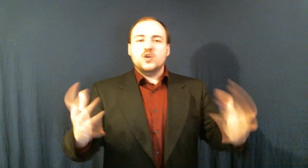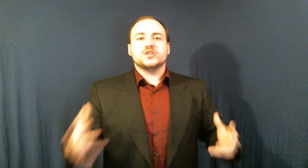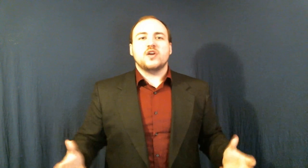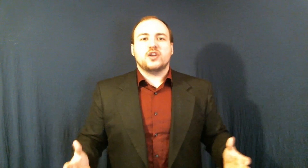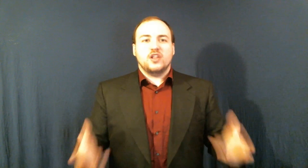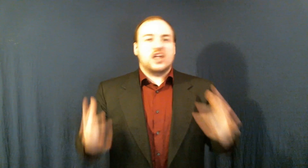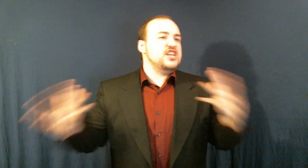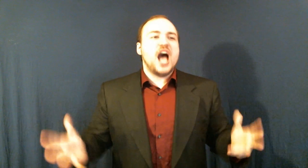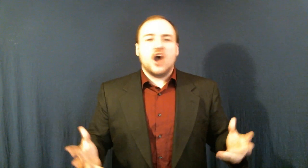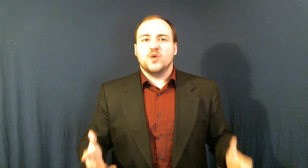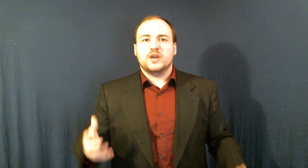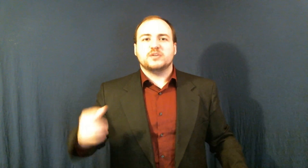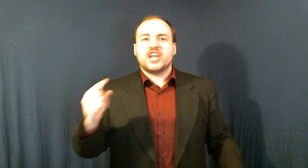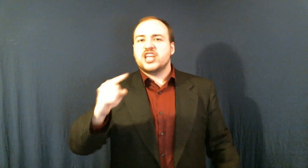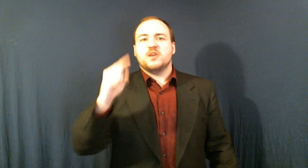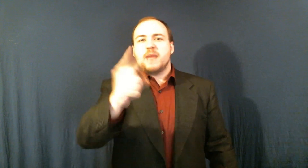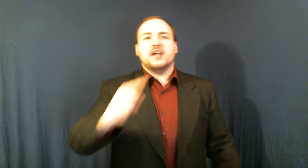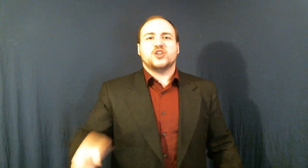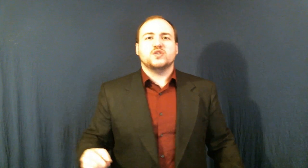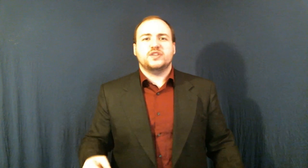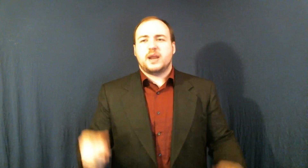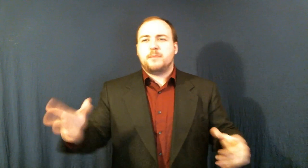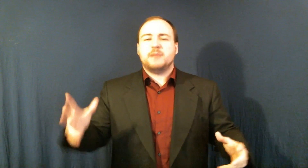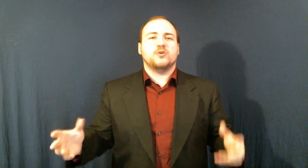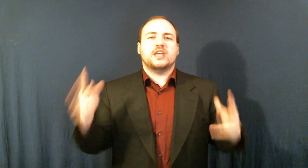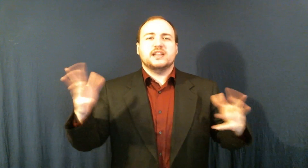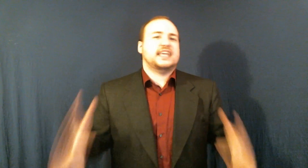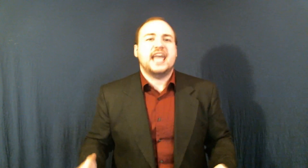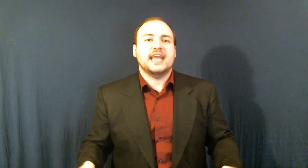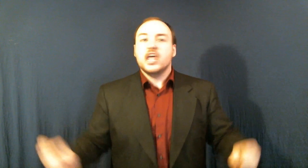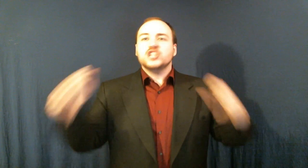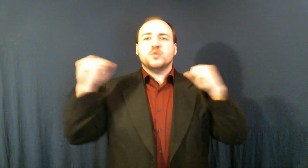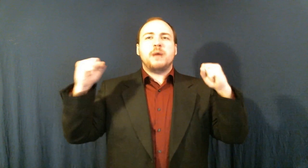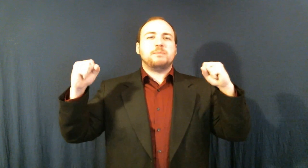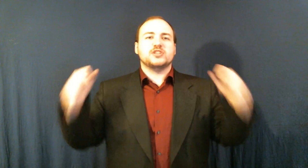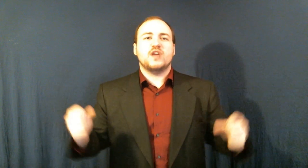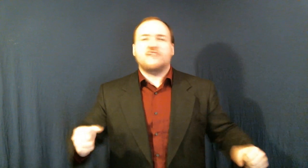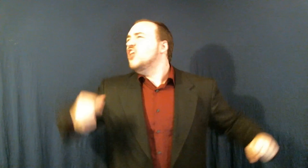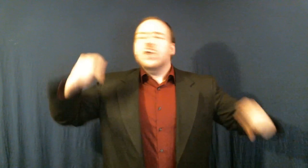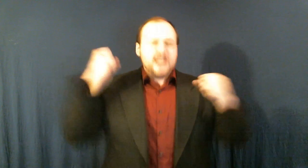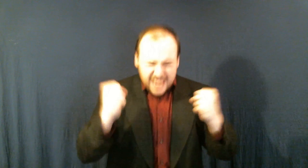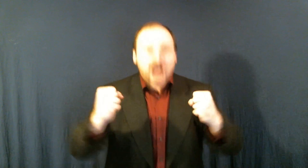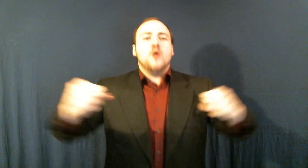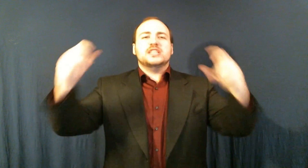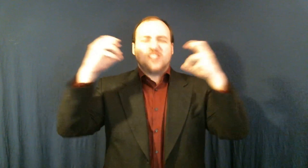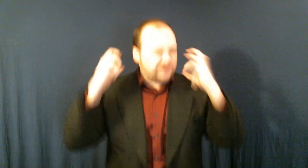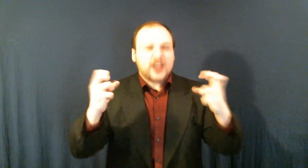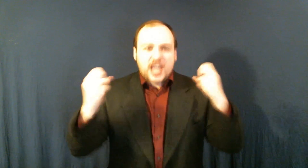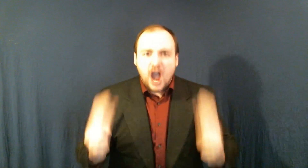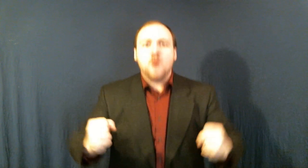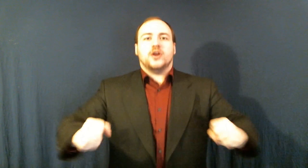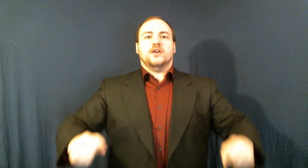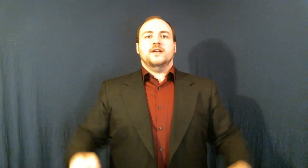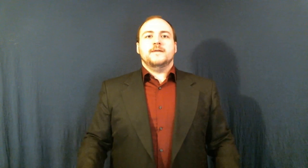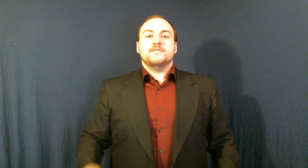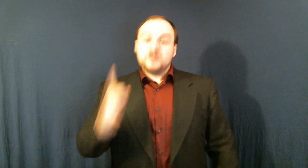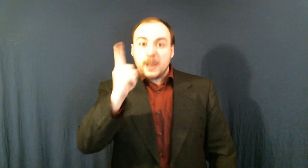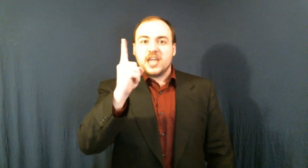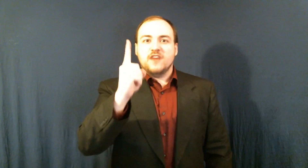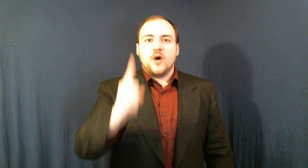news article on Yahoo when you were checking your mail told you that a pit bull killed a kid so pit bulls are evil? No! It's the fucking owner! Speaking of